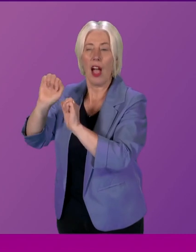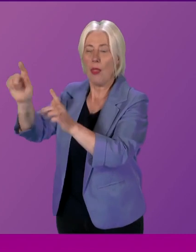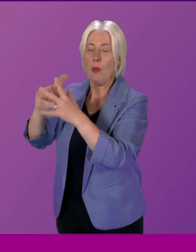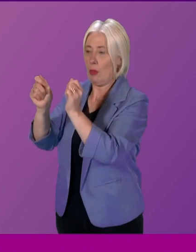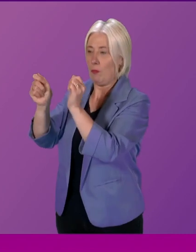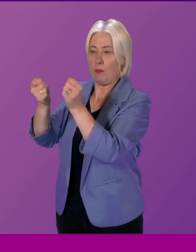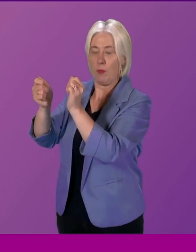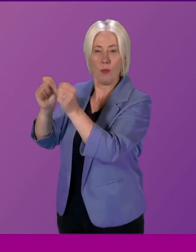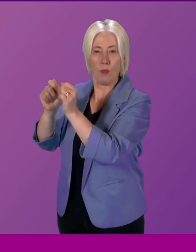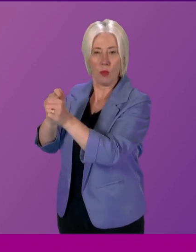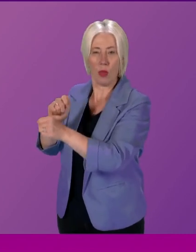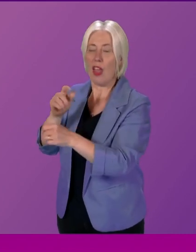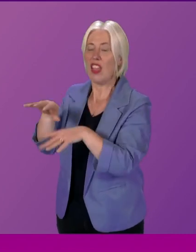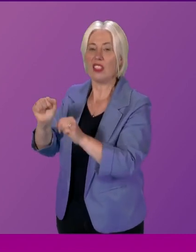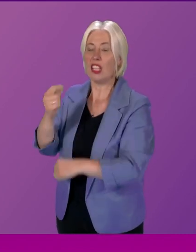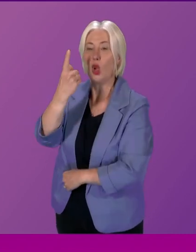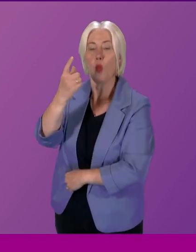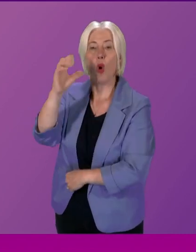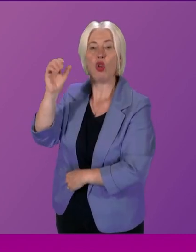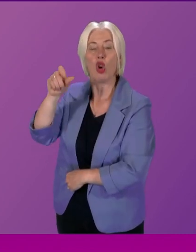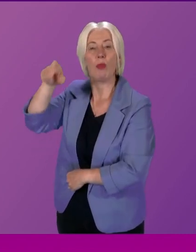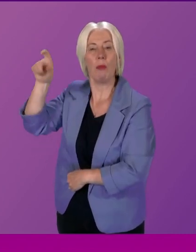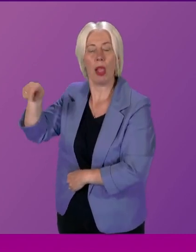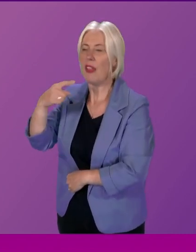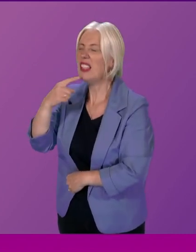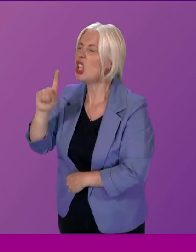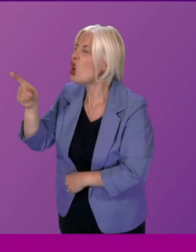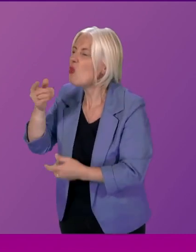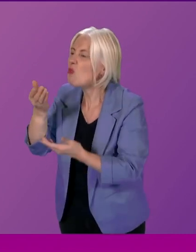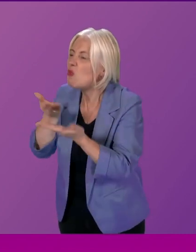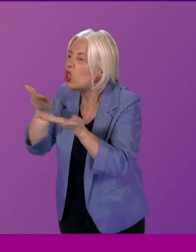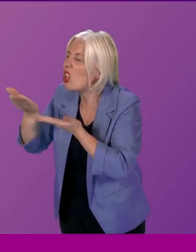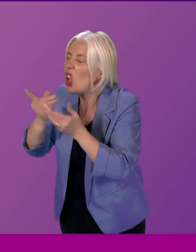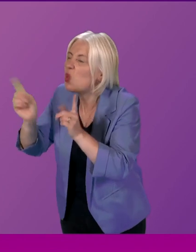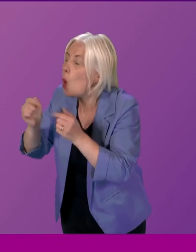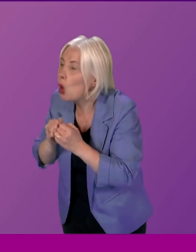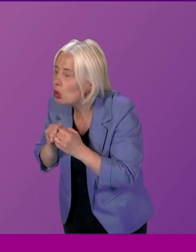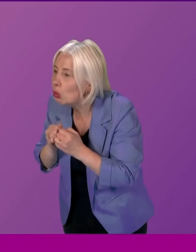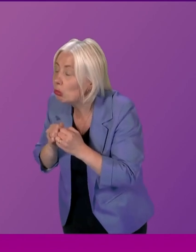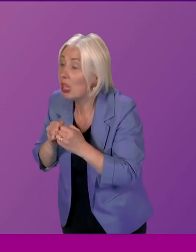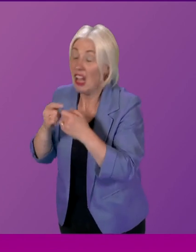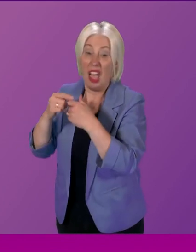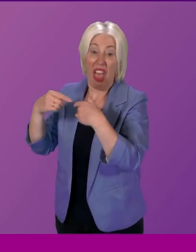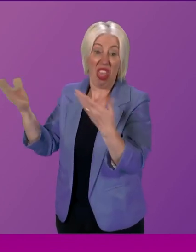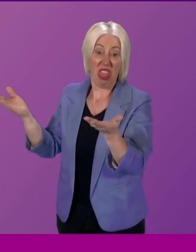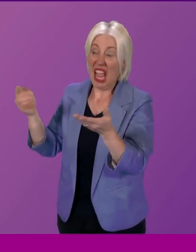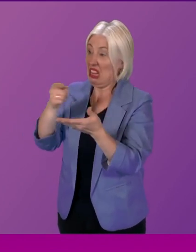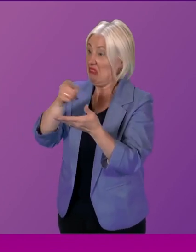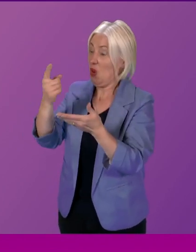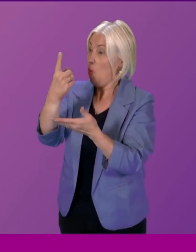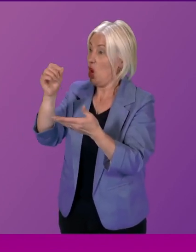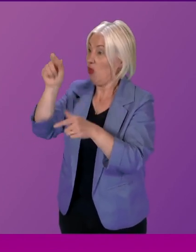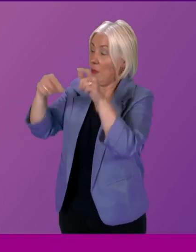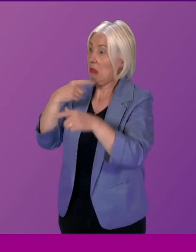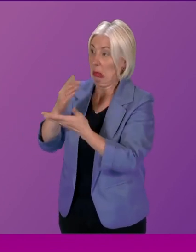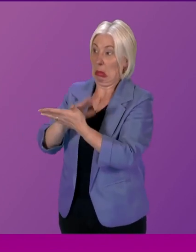because there they brought 100 people into a room and asked them what they wanted to talk about, only to find, of course, that 100 complete strangers weren't very sure. And so they